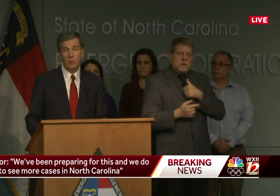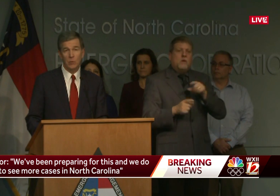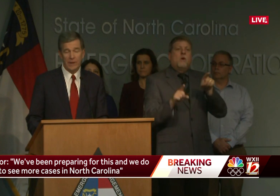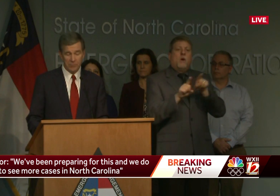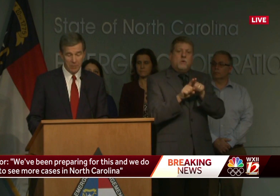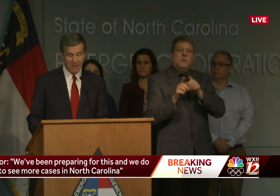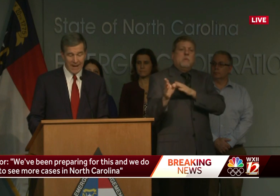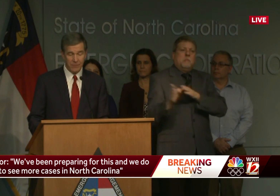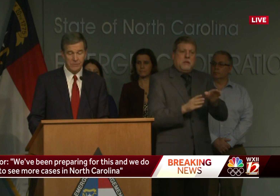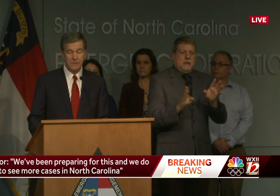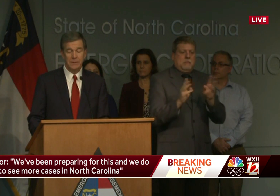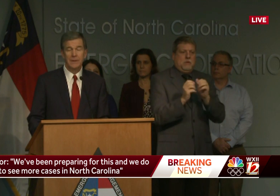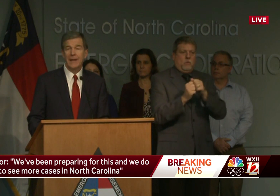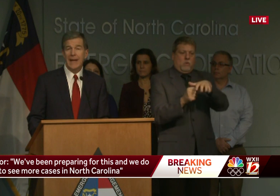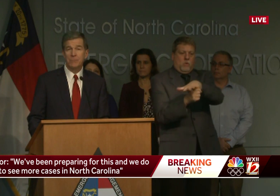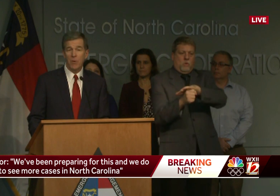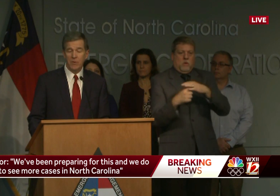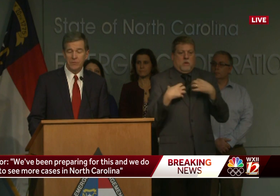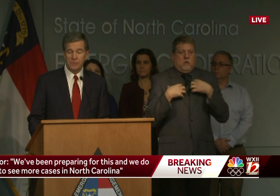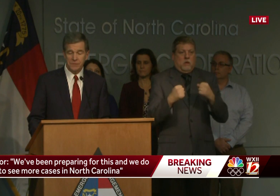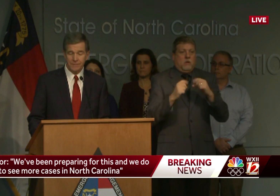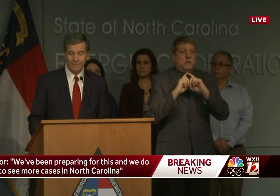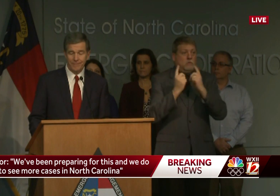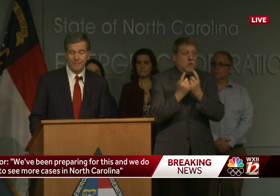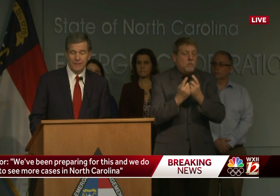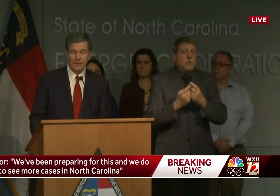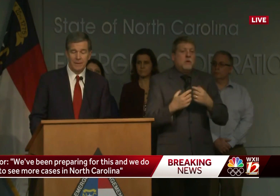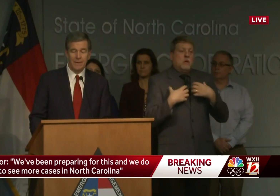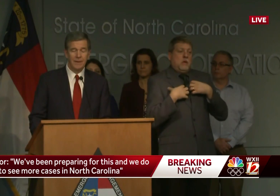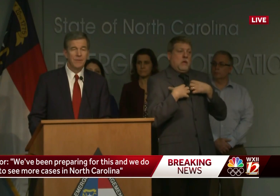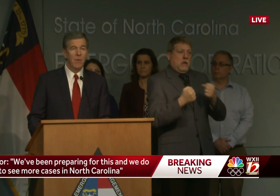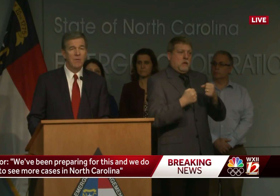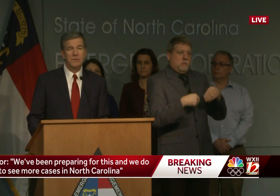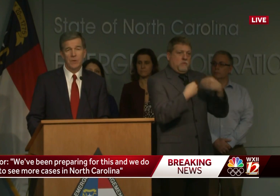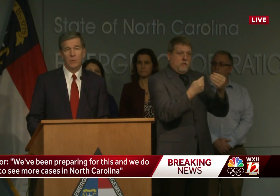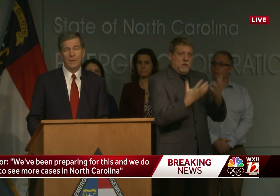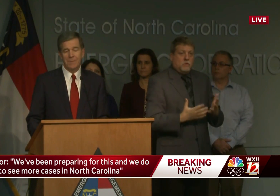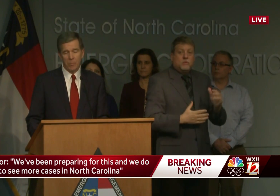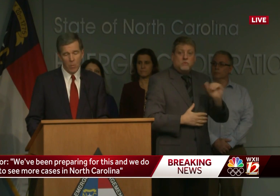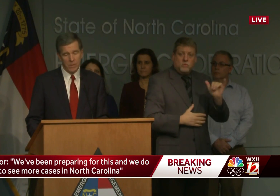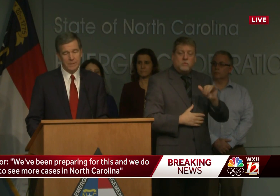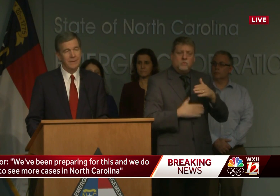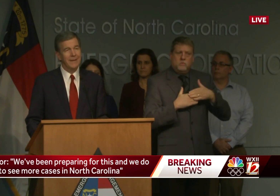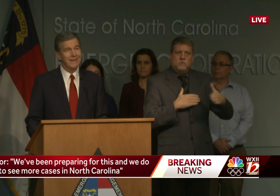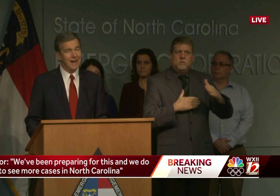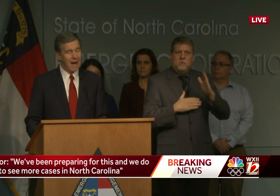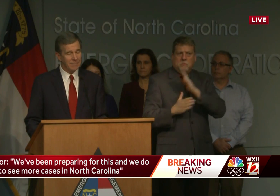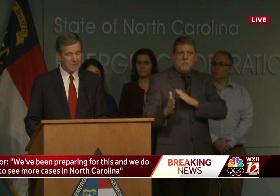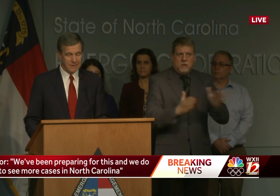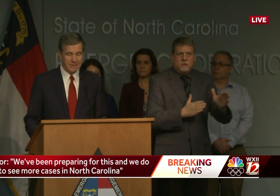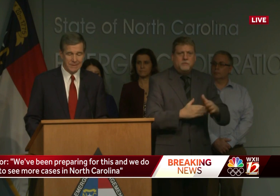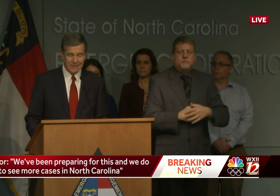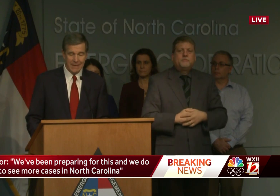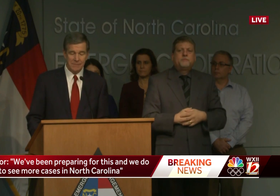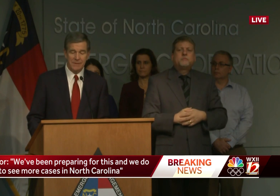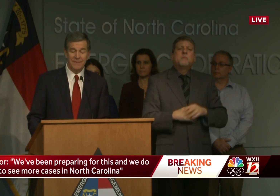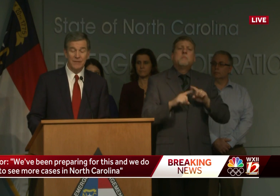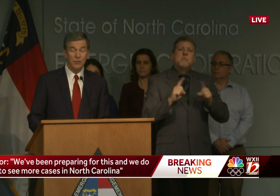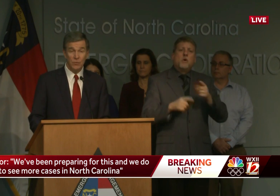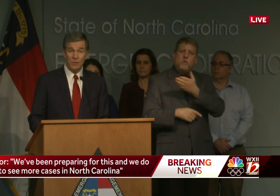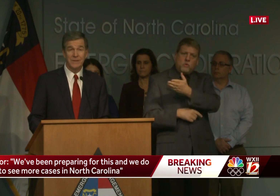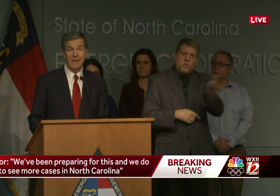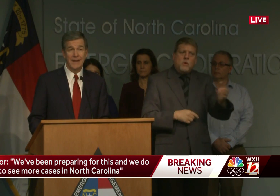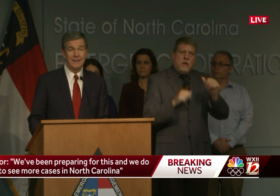local health providers and partners. There are also important and common-sense steps